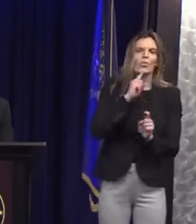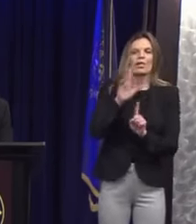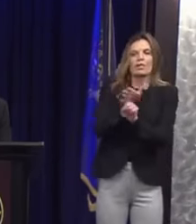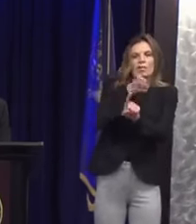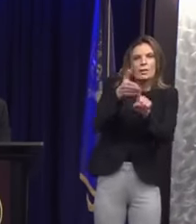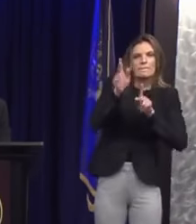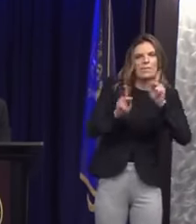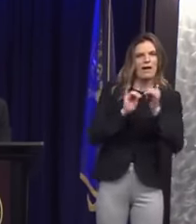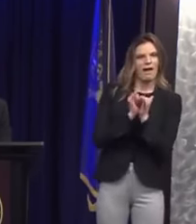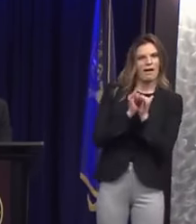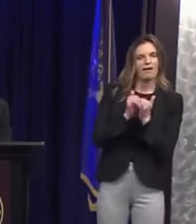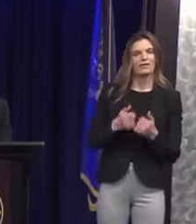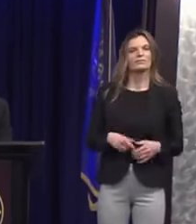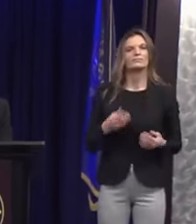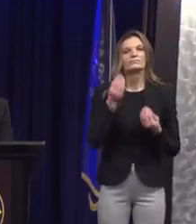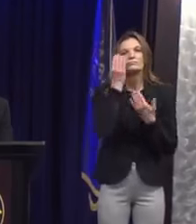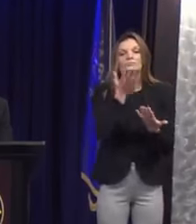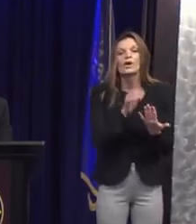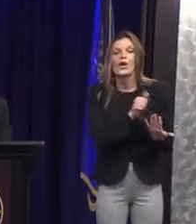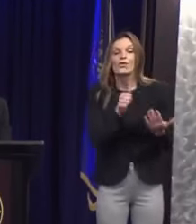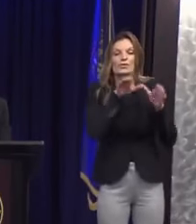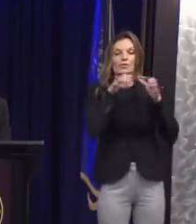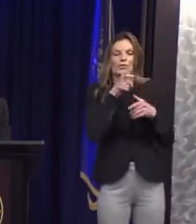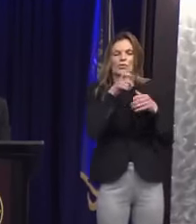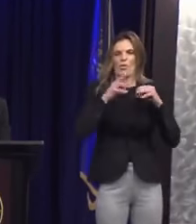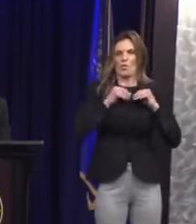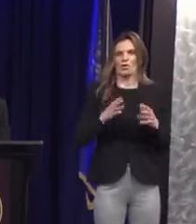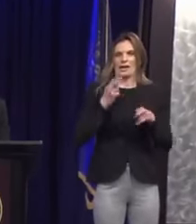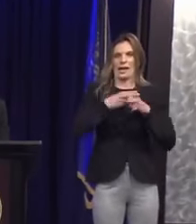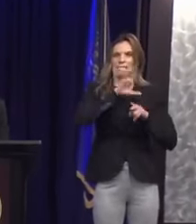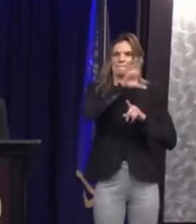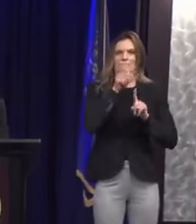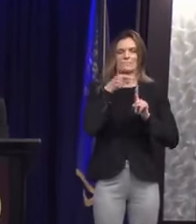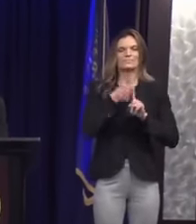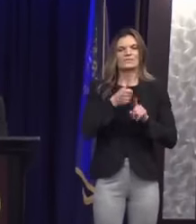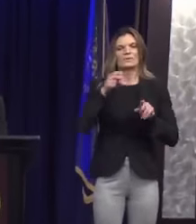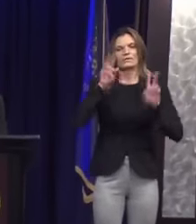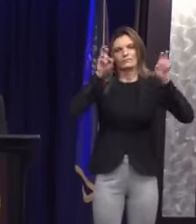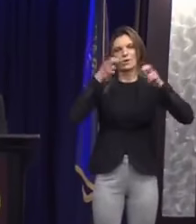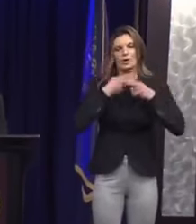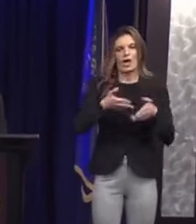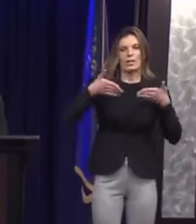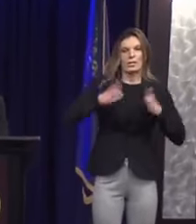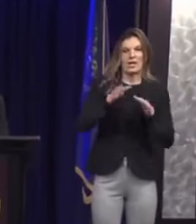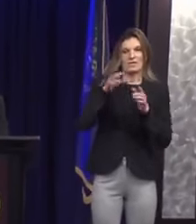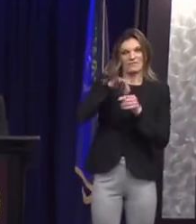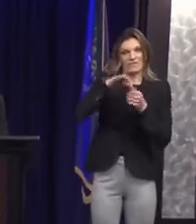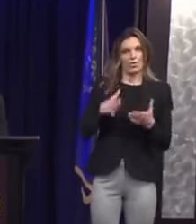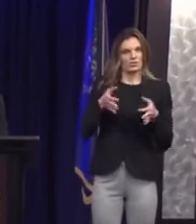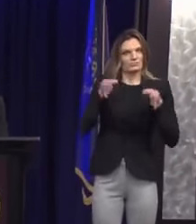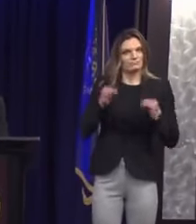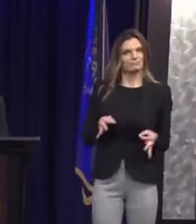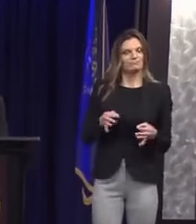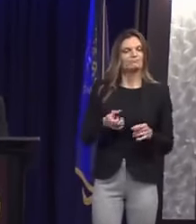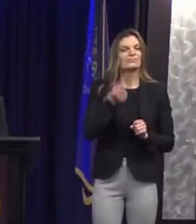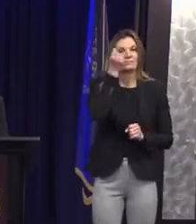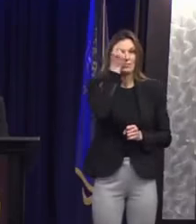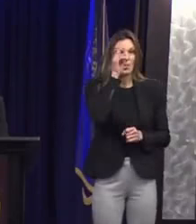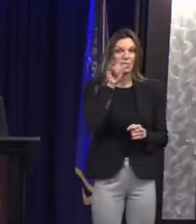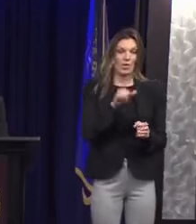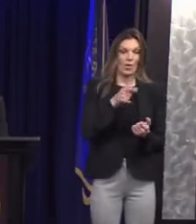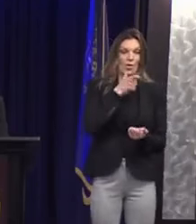owner of Let the Voters Decide, who had also been hired by Unlock Michigan to train